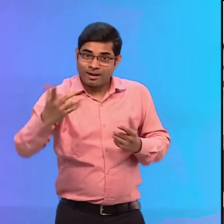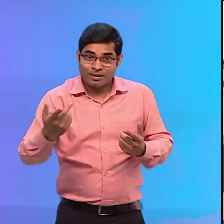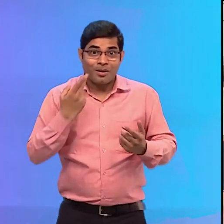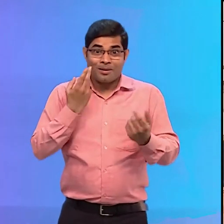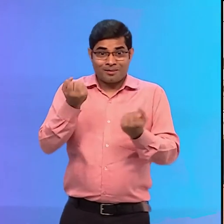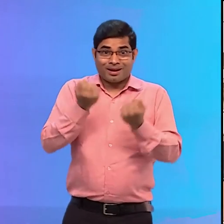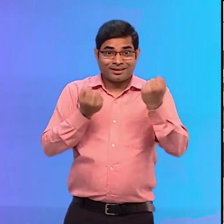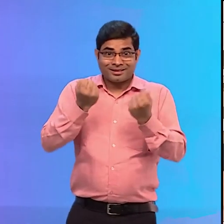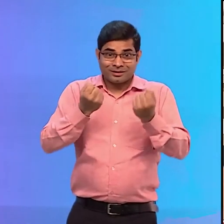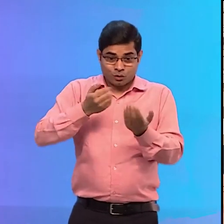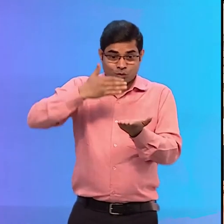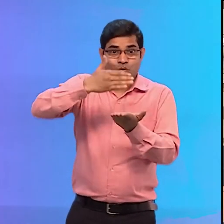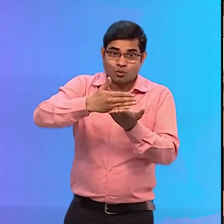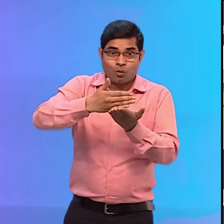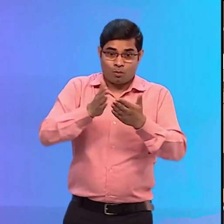Parking and buses